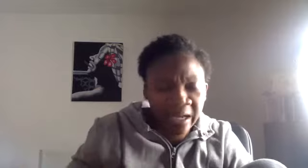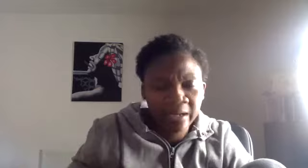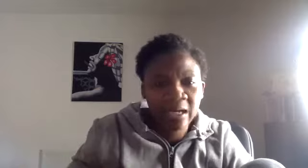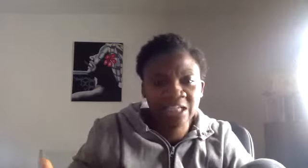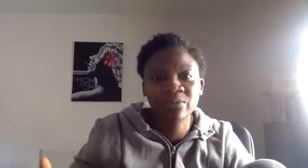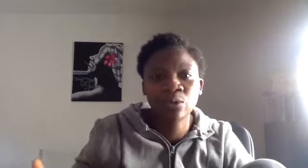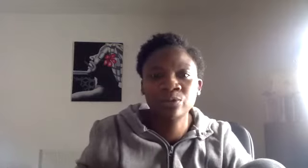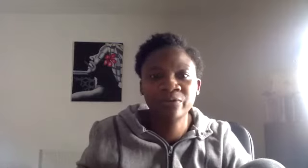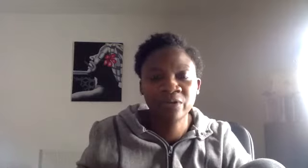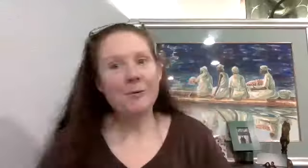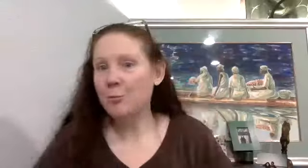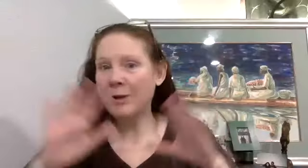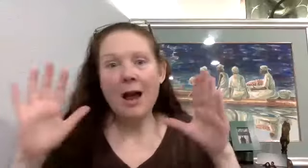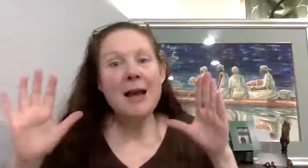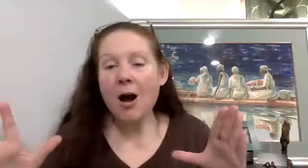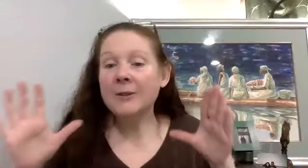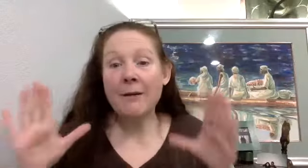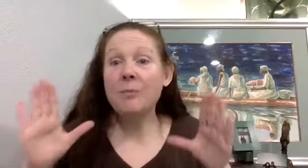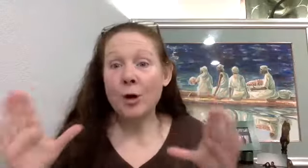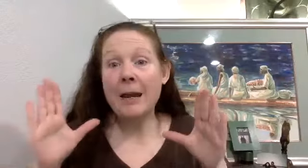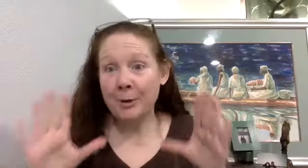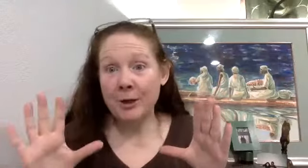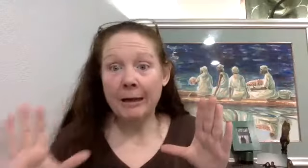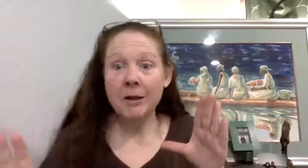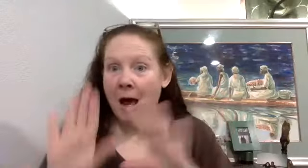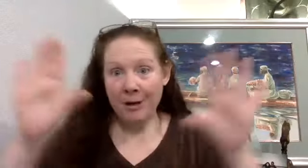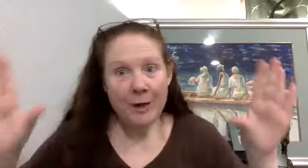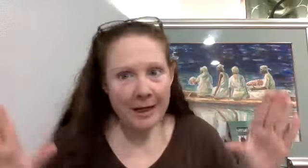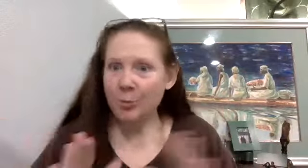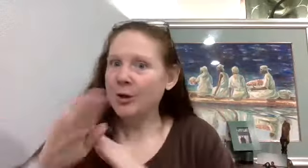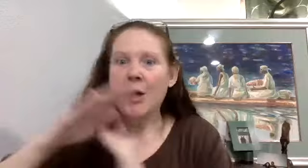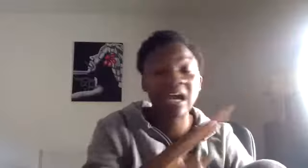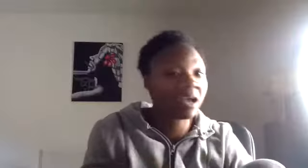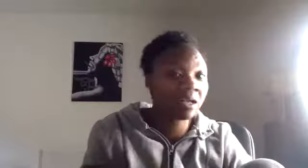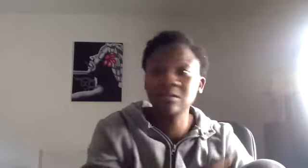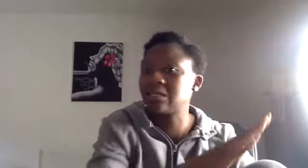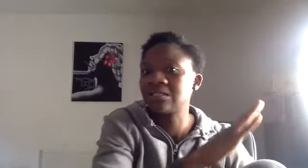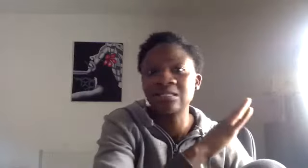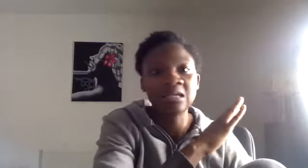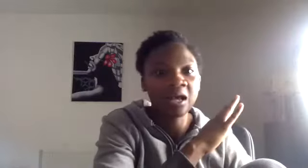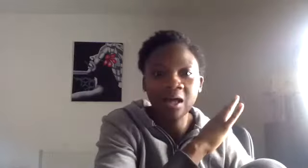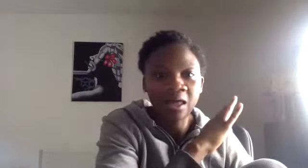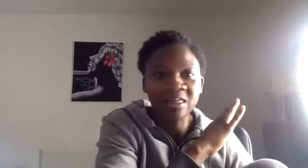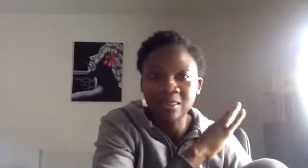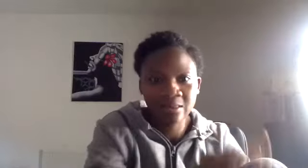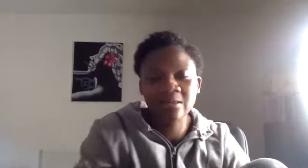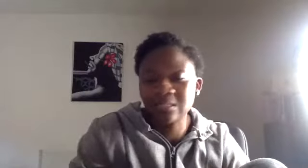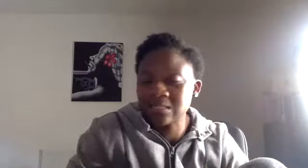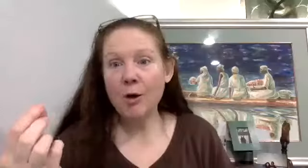as a result. All 7.8 billion. mean, we need to put, this is what I think you'll agree with me that the single